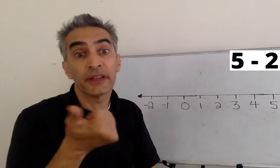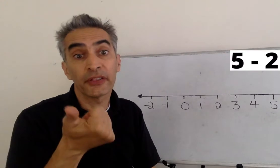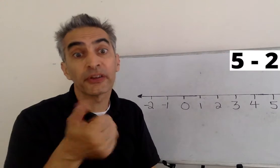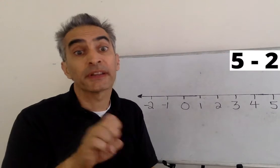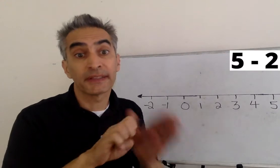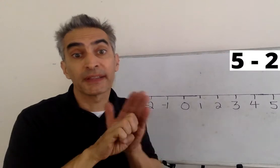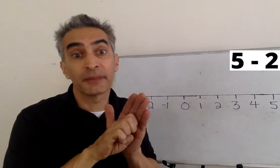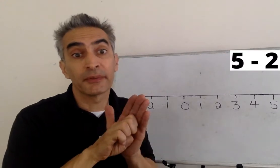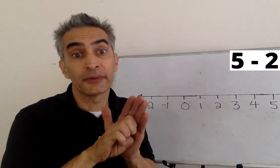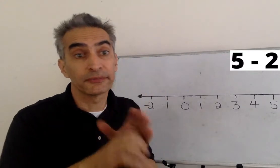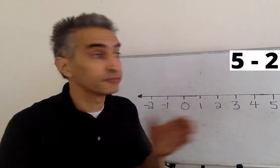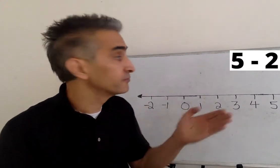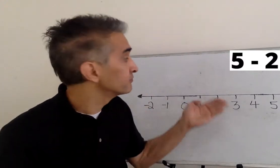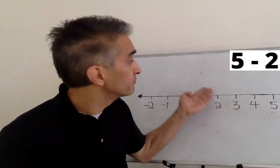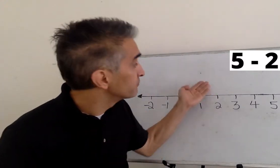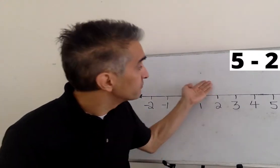Another example problem.